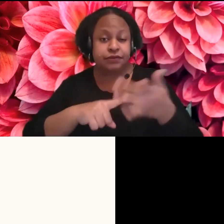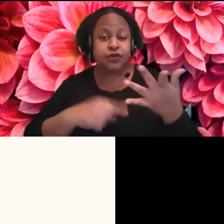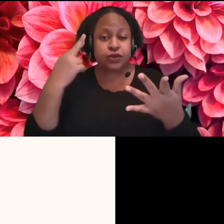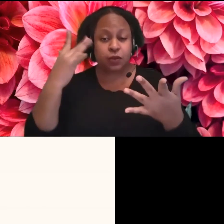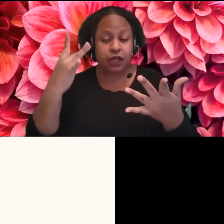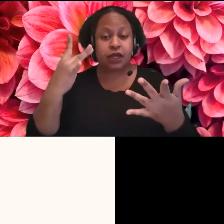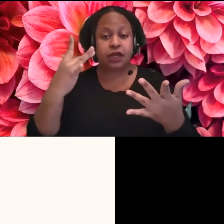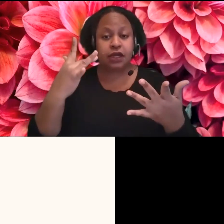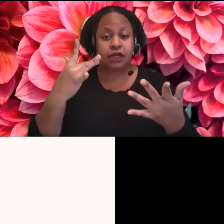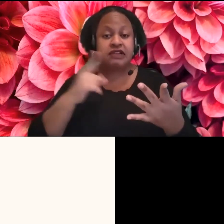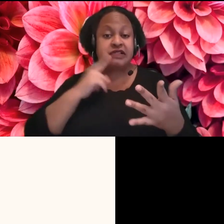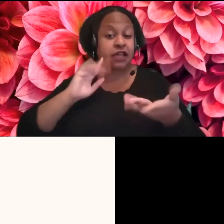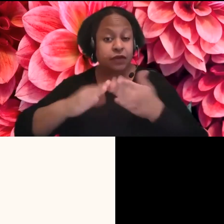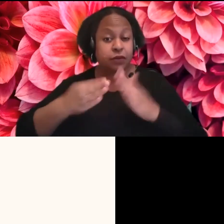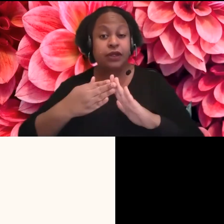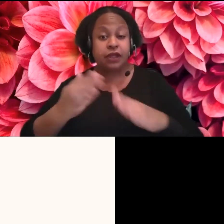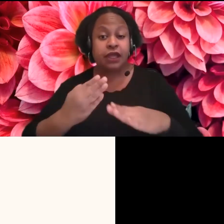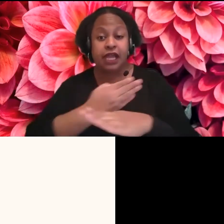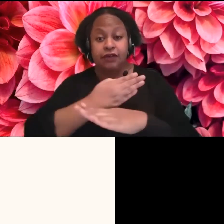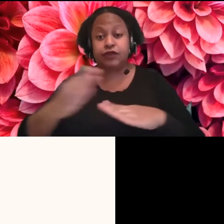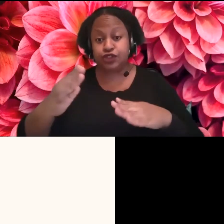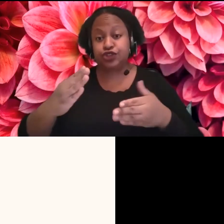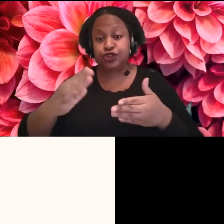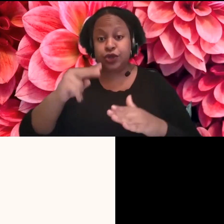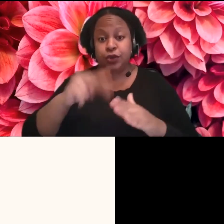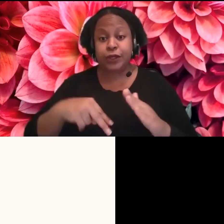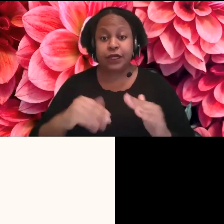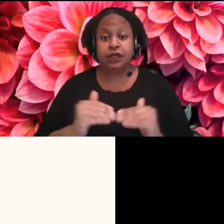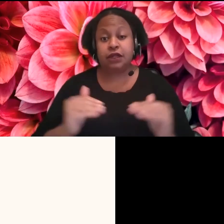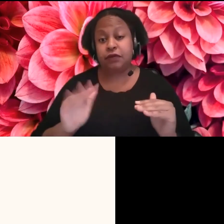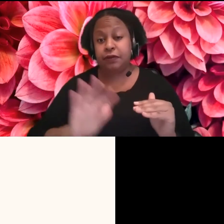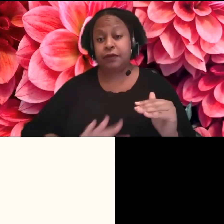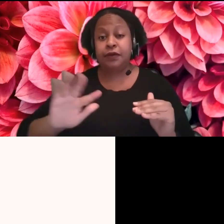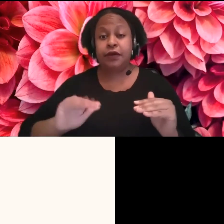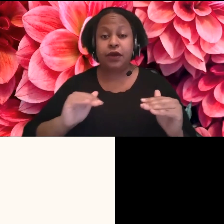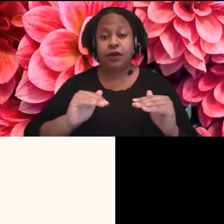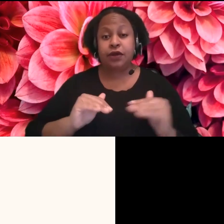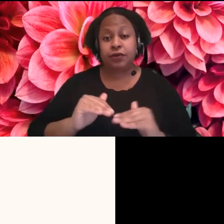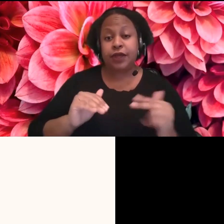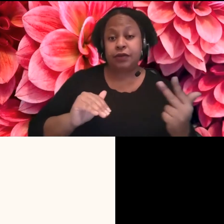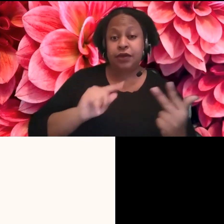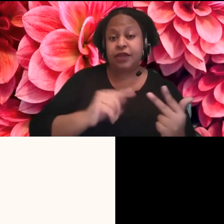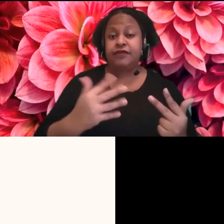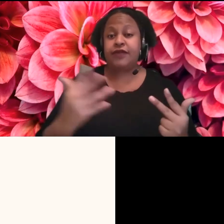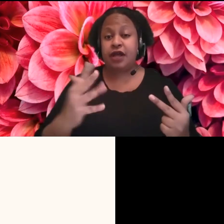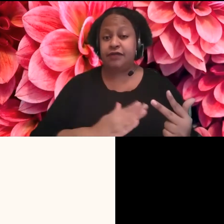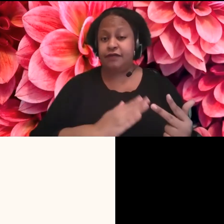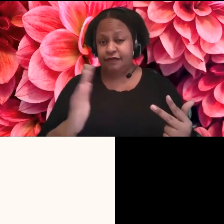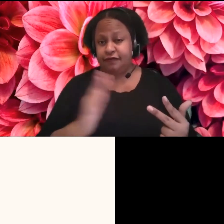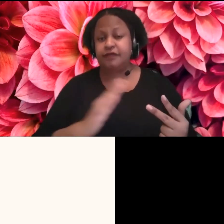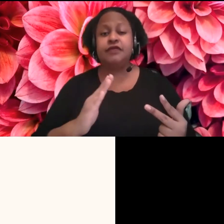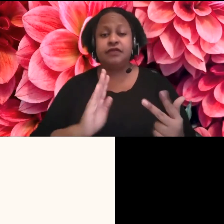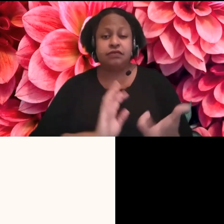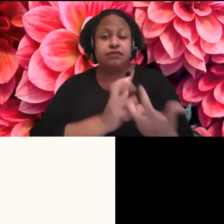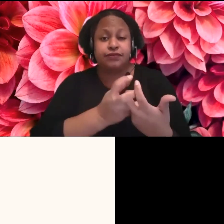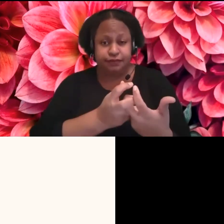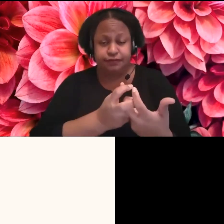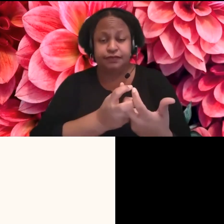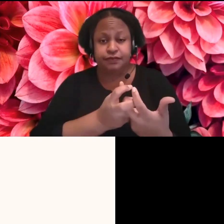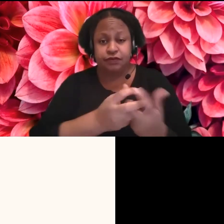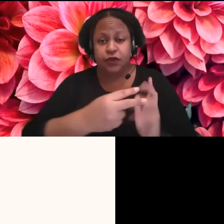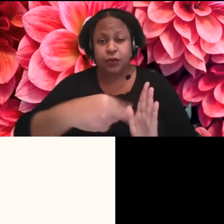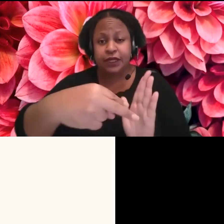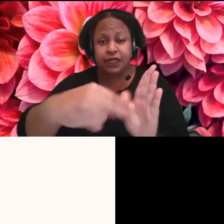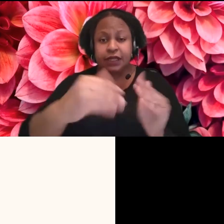so I feel like, like, a fifth to an eighth grade level is a good, good, uh, spot to aim for, but it's not